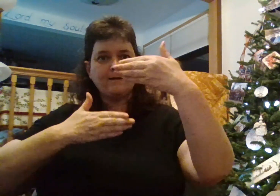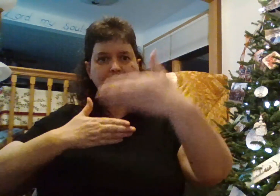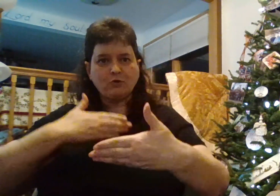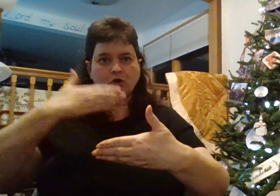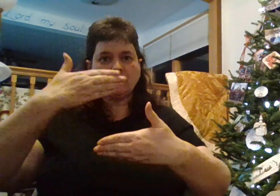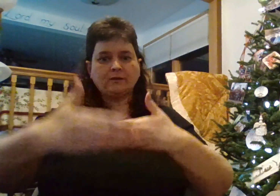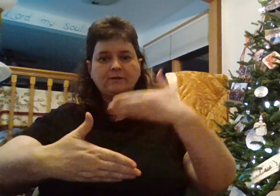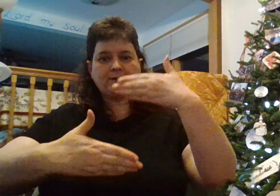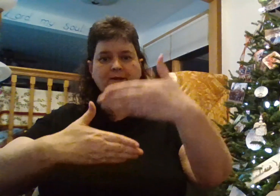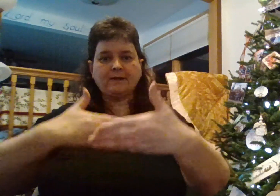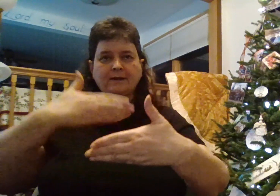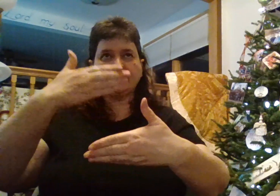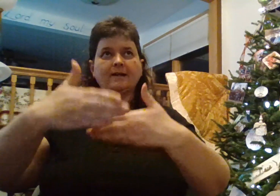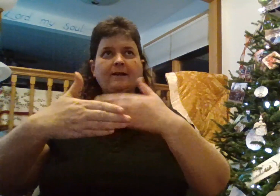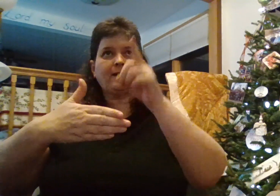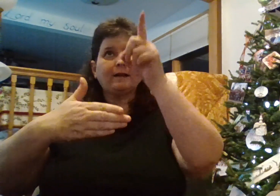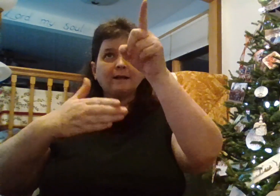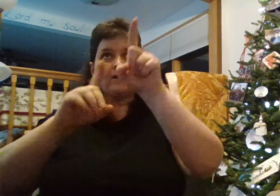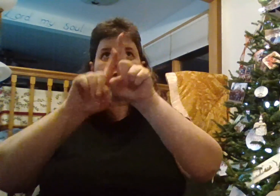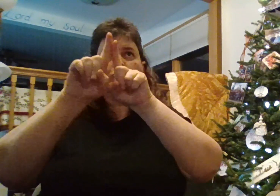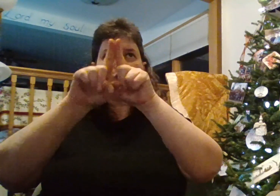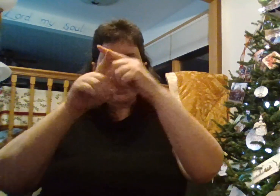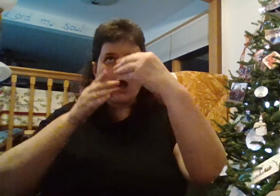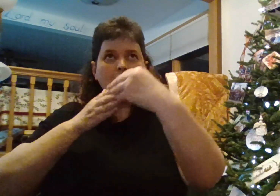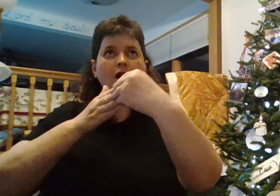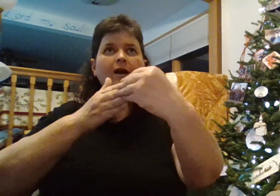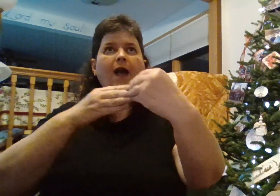leading still, oh, see,